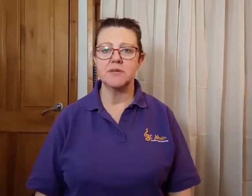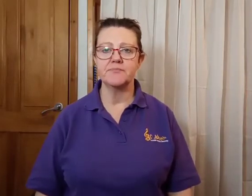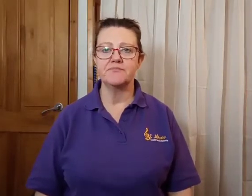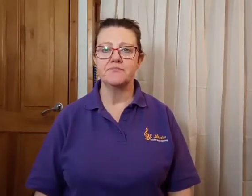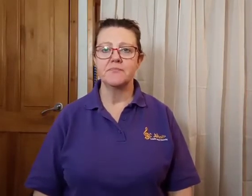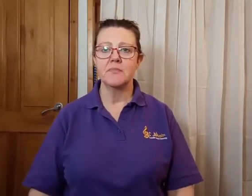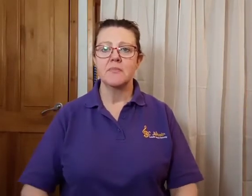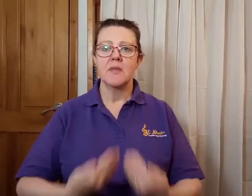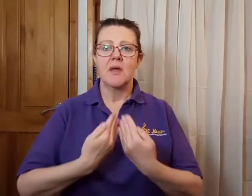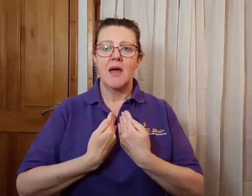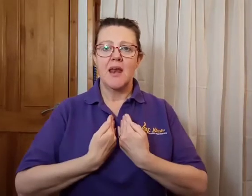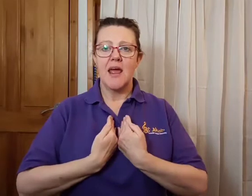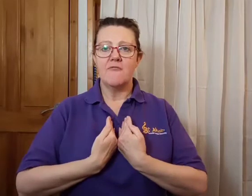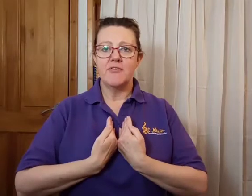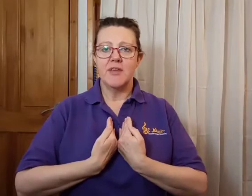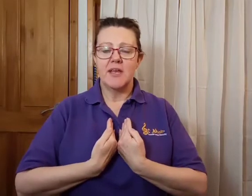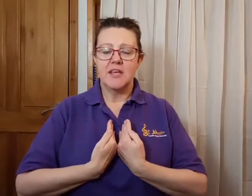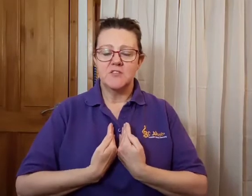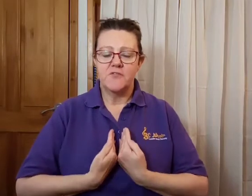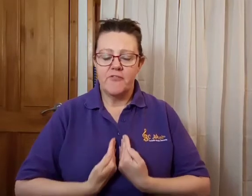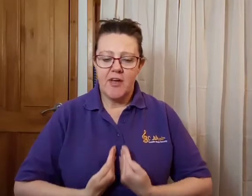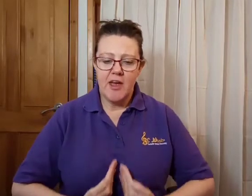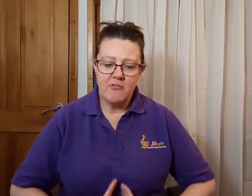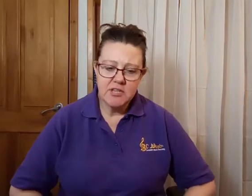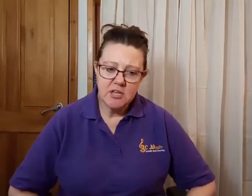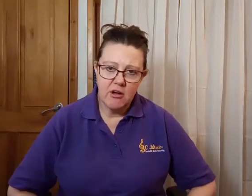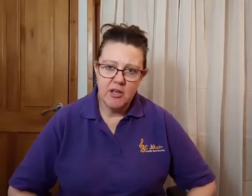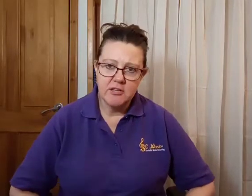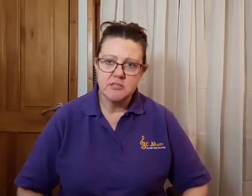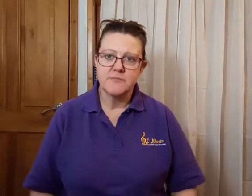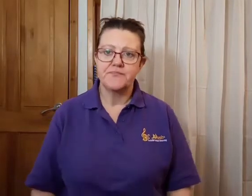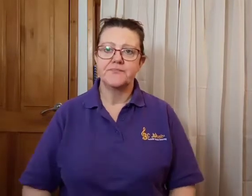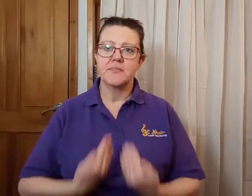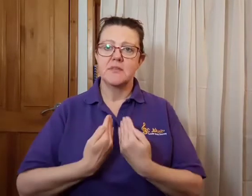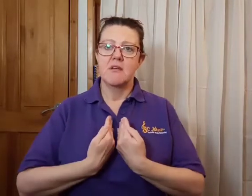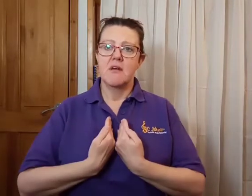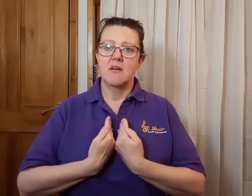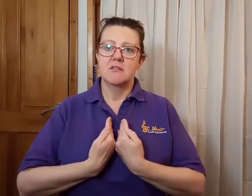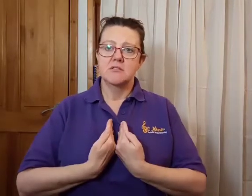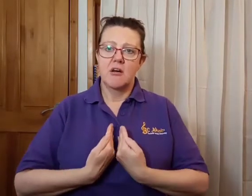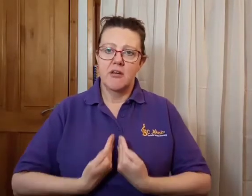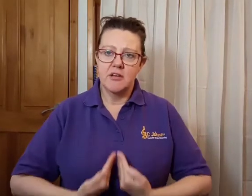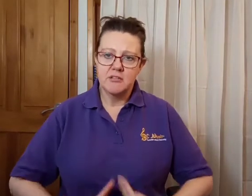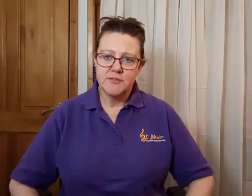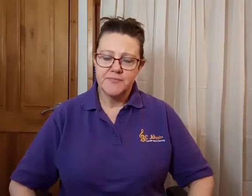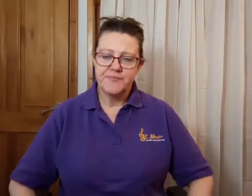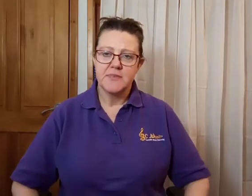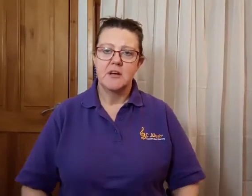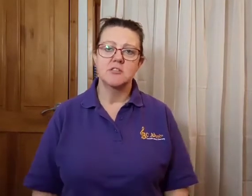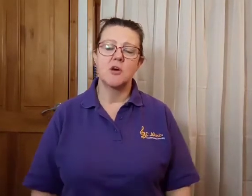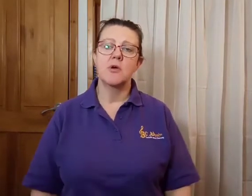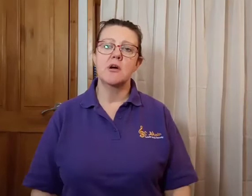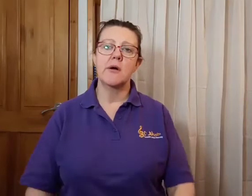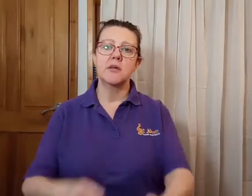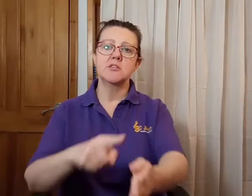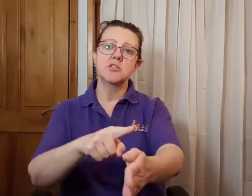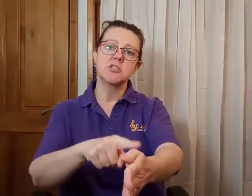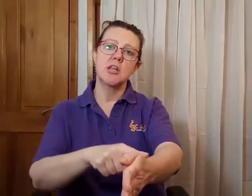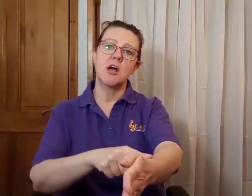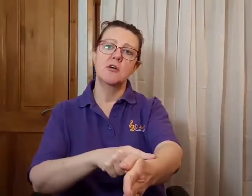and everything is very tired. Tired. So we are going to slow